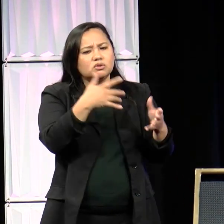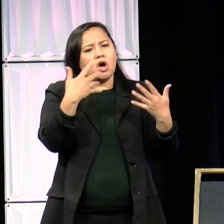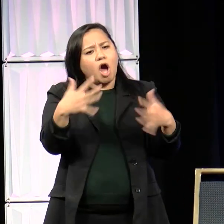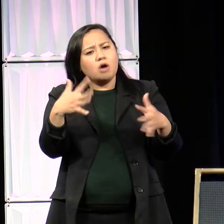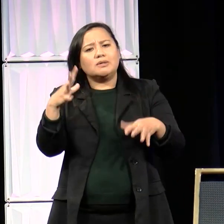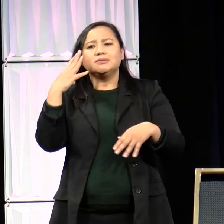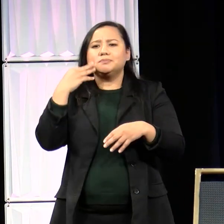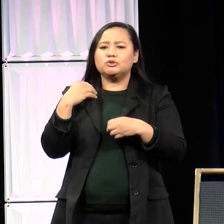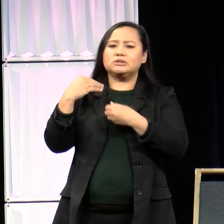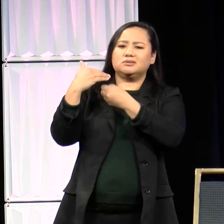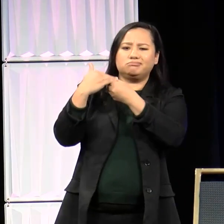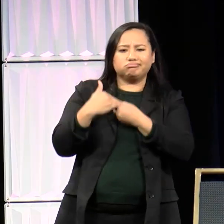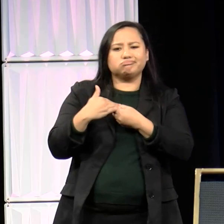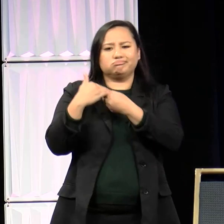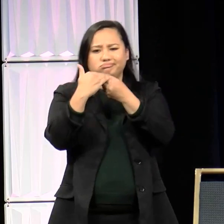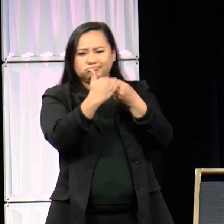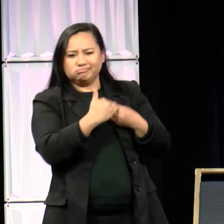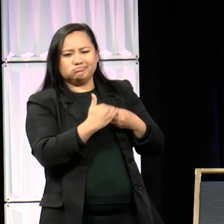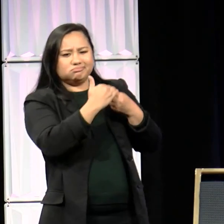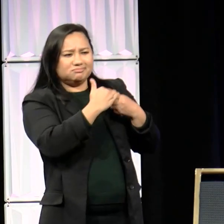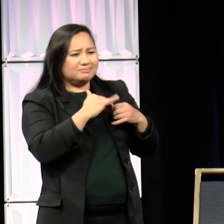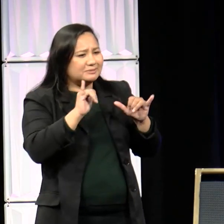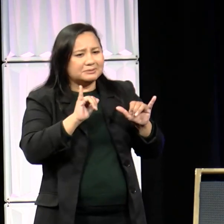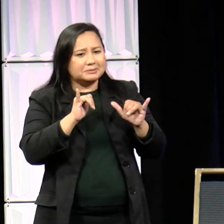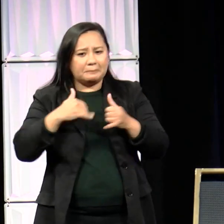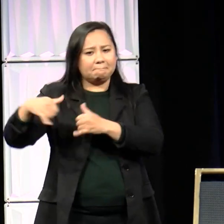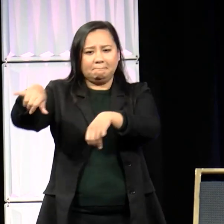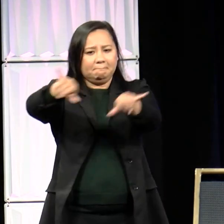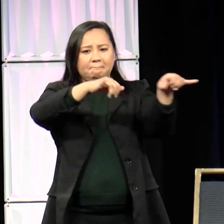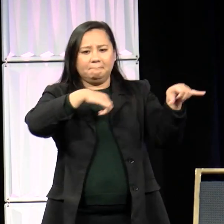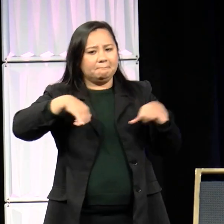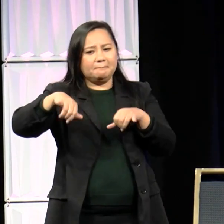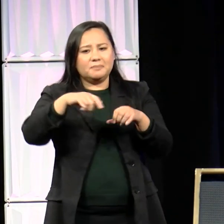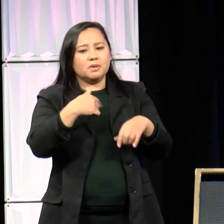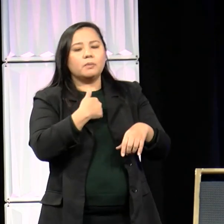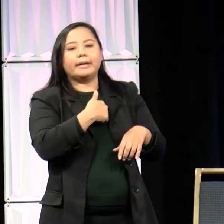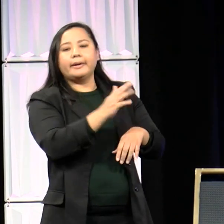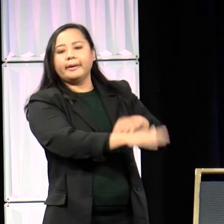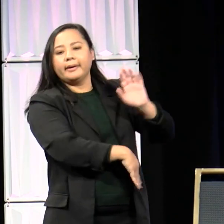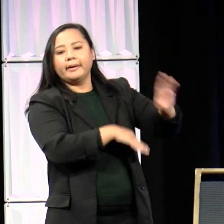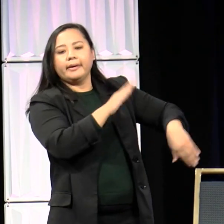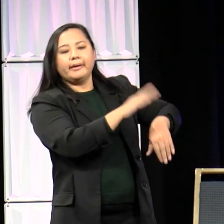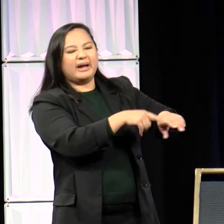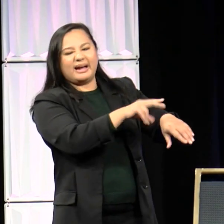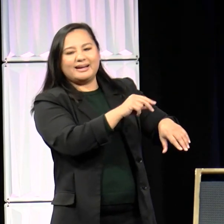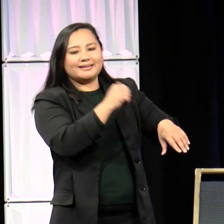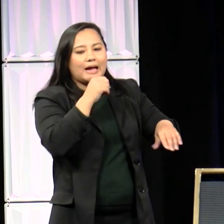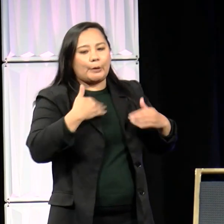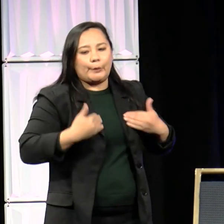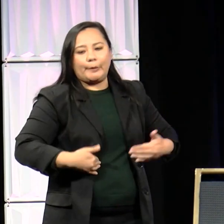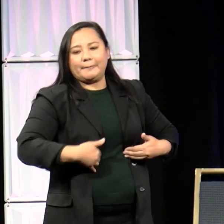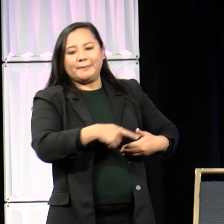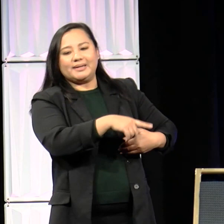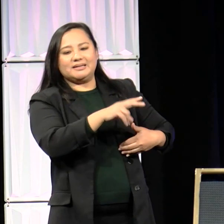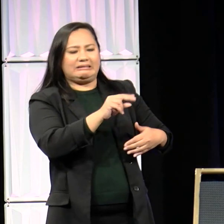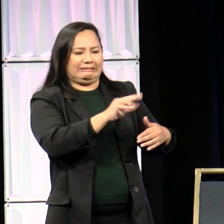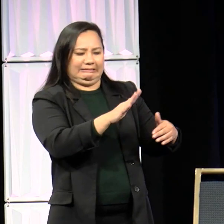as we do, and also to deny them their humanity, their justice, and their genuine protection and care.